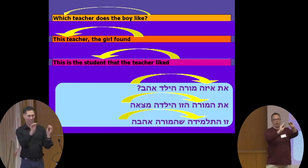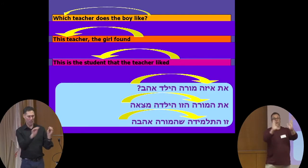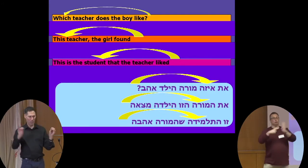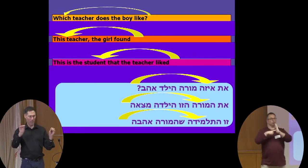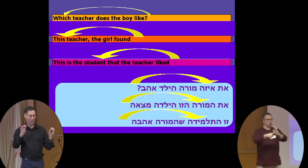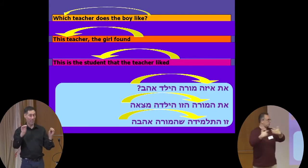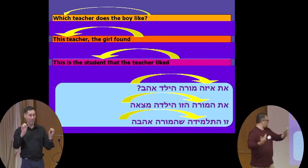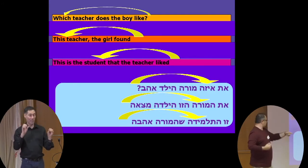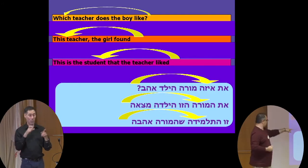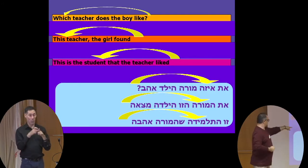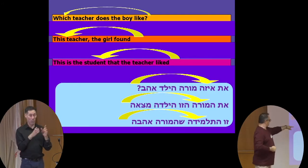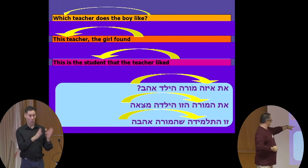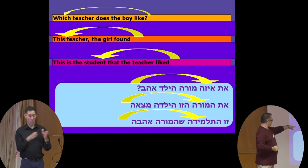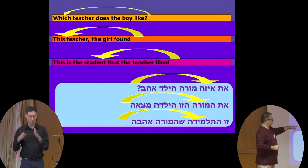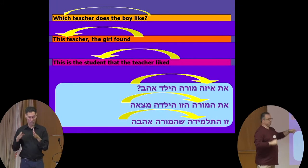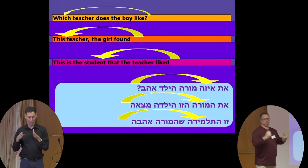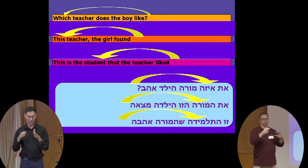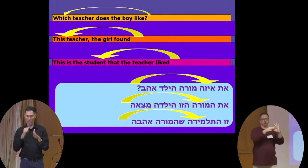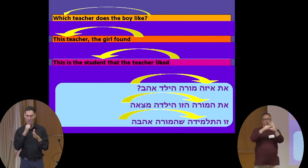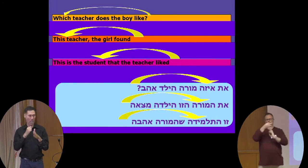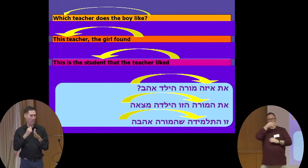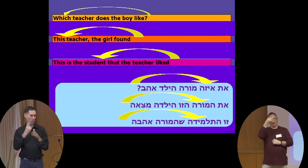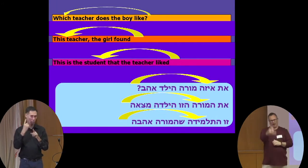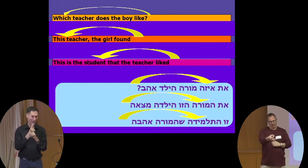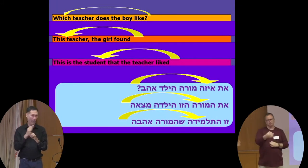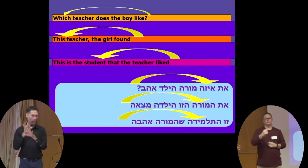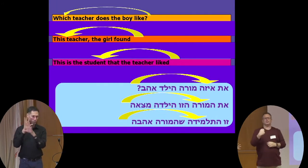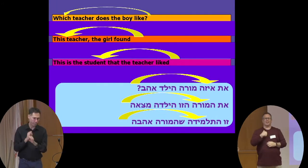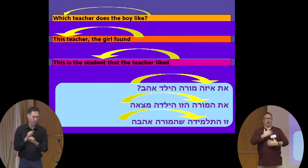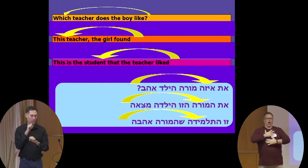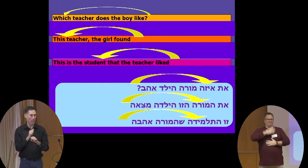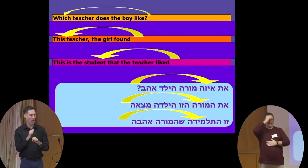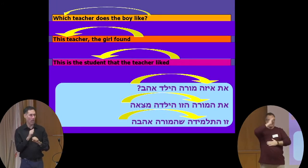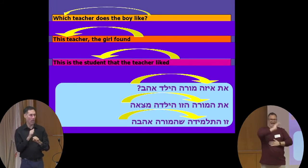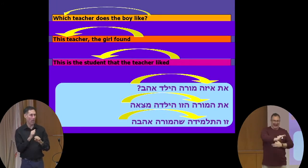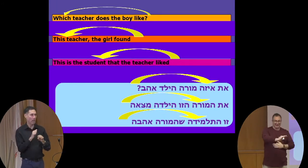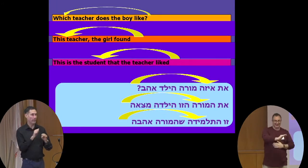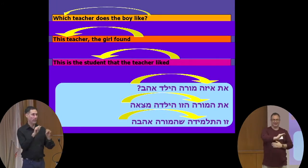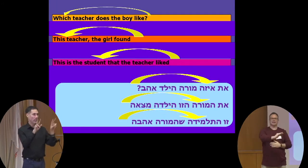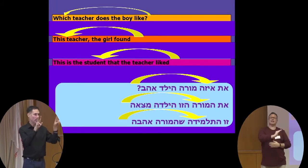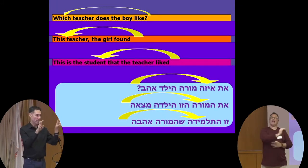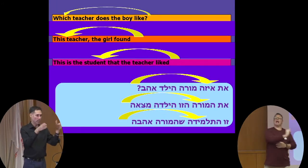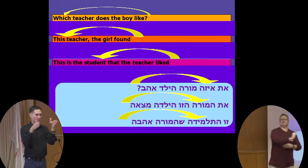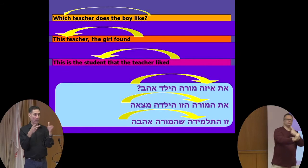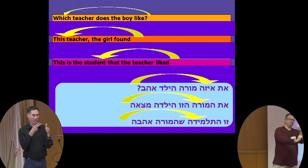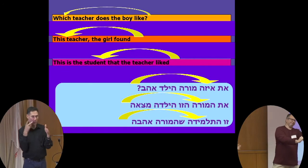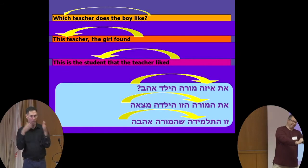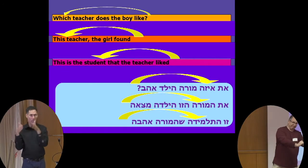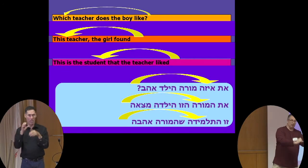words in the sentence are not the usual ones. It's not the subject and then the verb and then the object, but something has